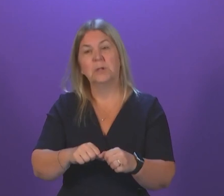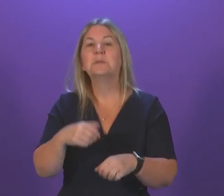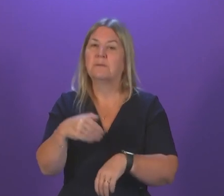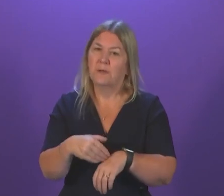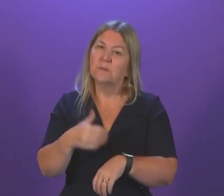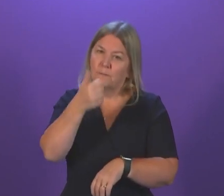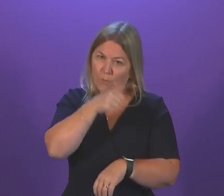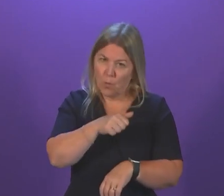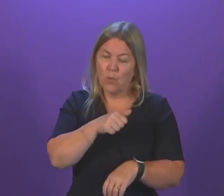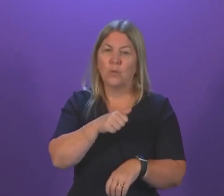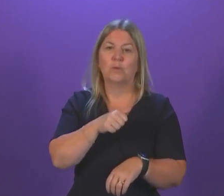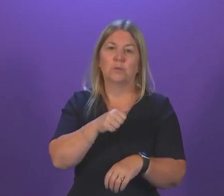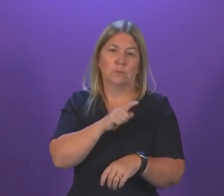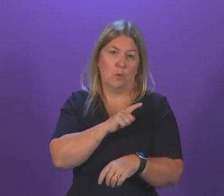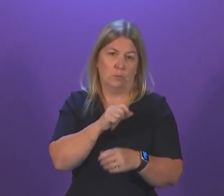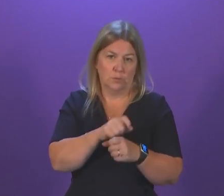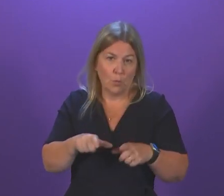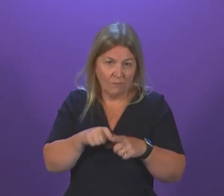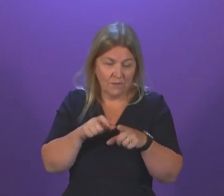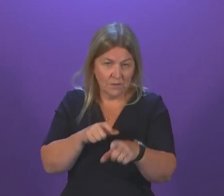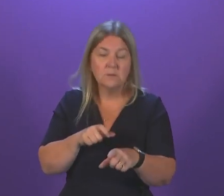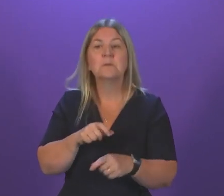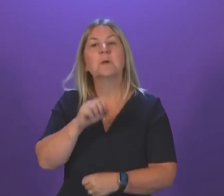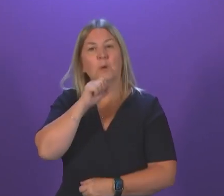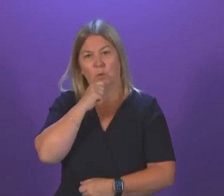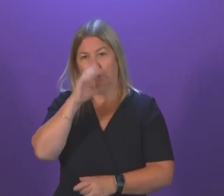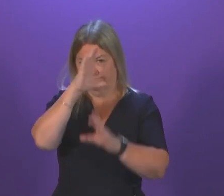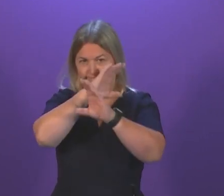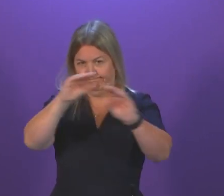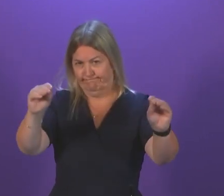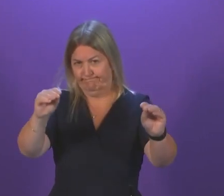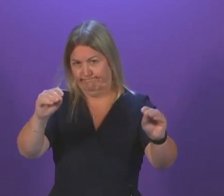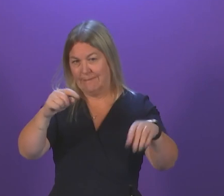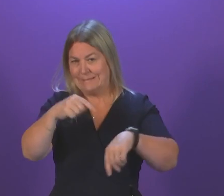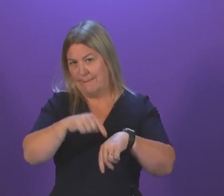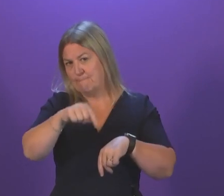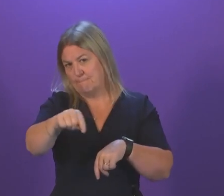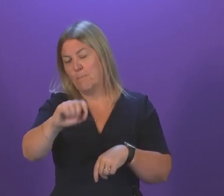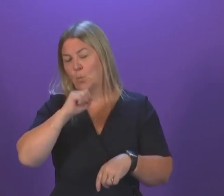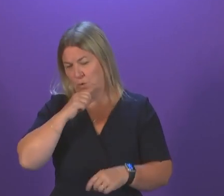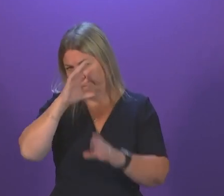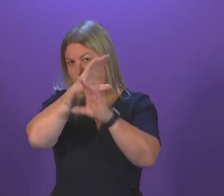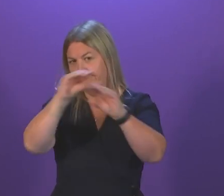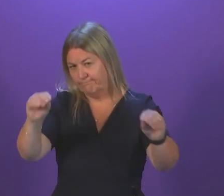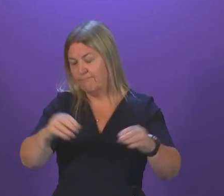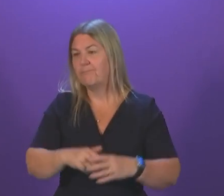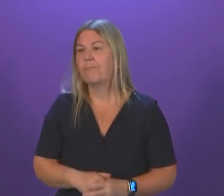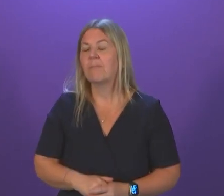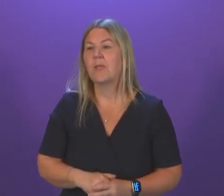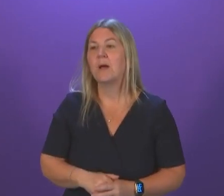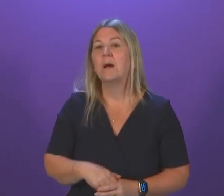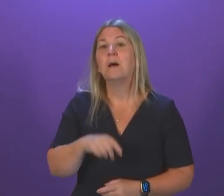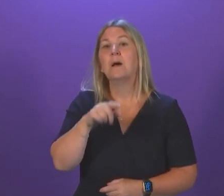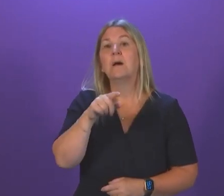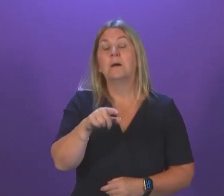Covid. We will set out further details of that in due course. Of course I'd make finally a point that I made to Anna Sarwar